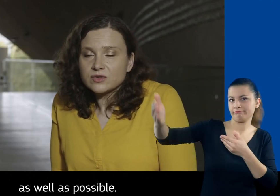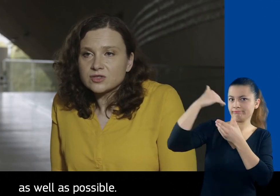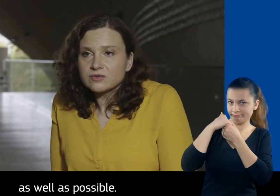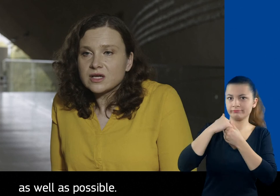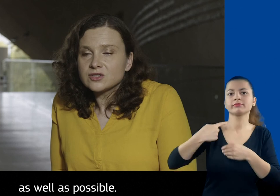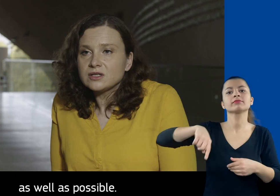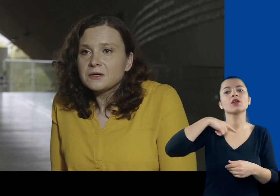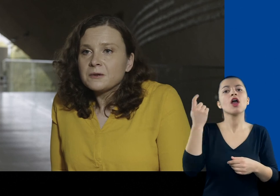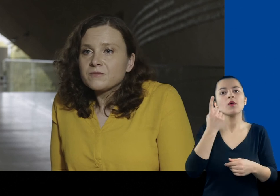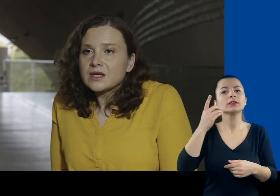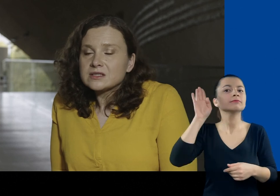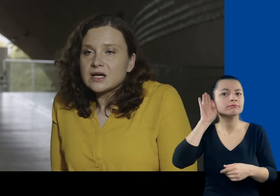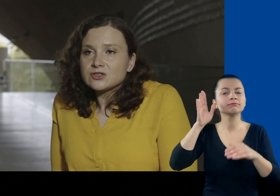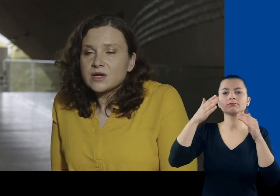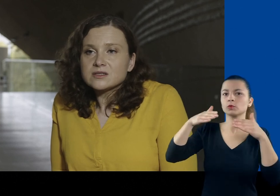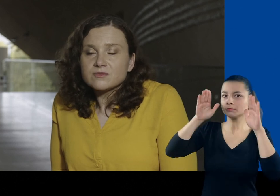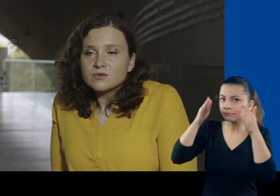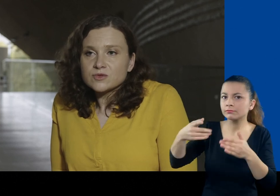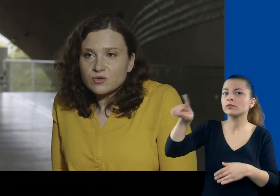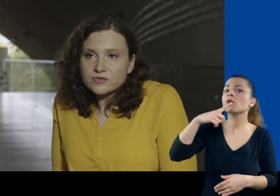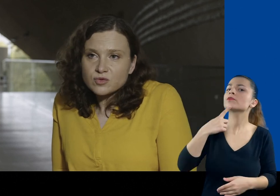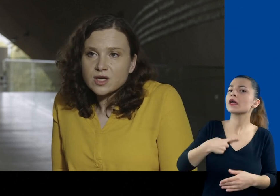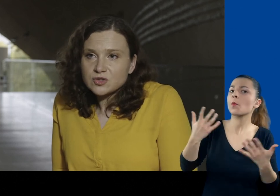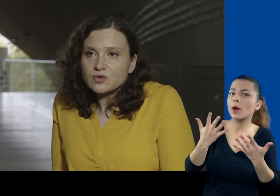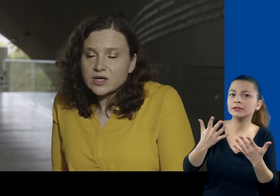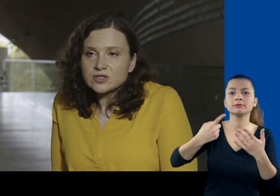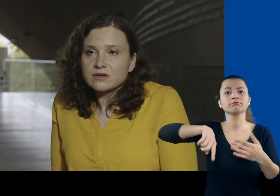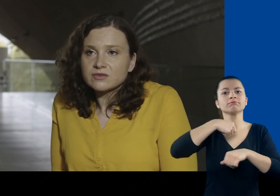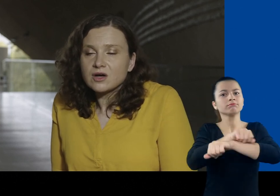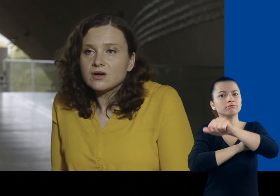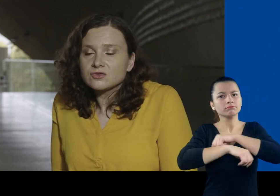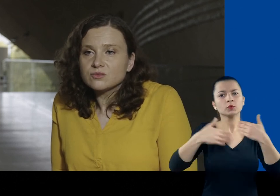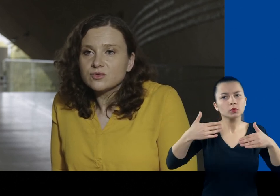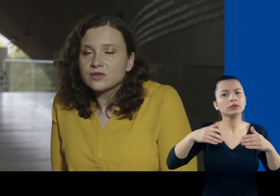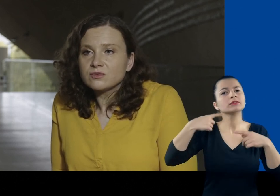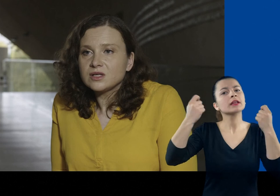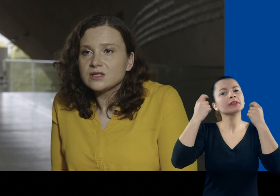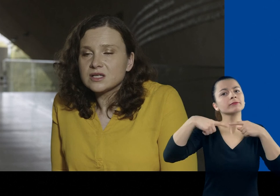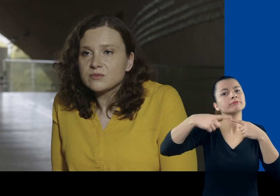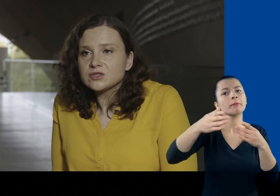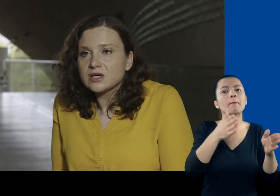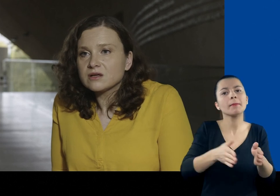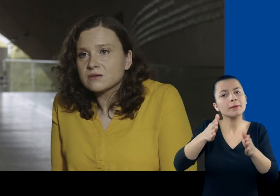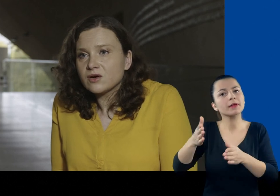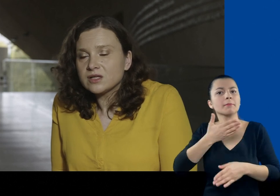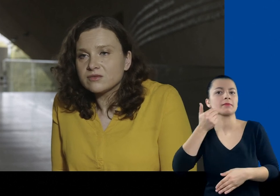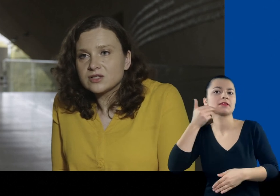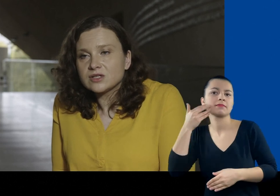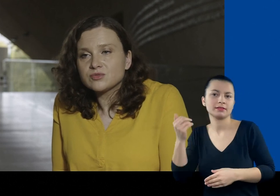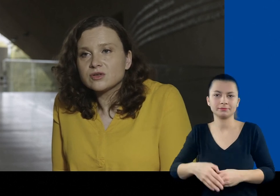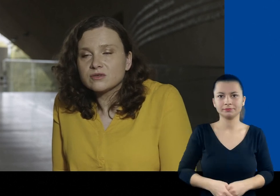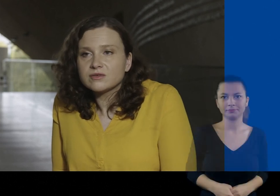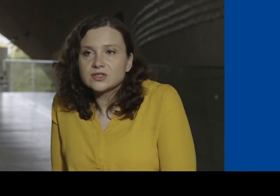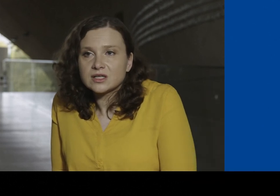as well as possible. Every time we listen carefully to what they say and we to prepare the next